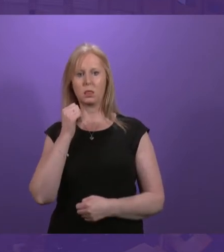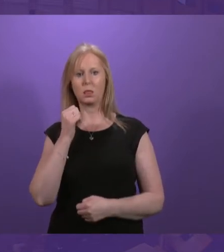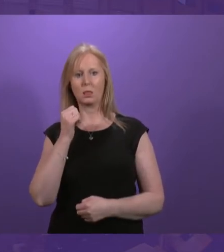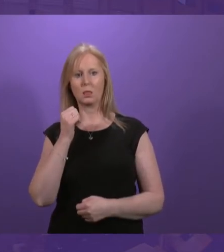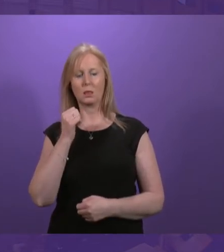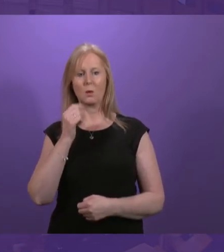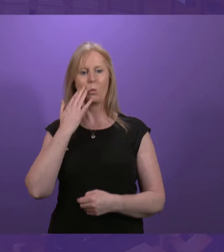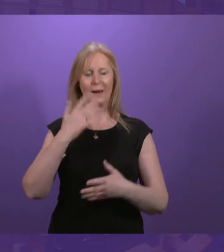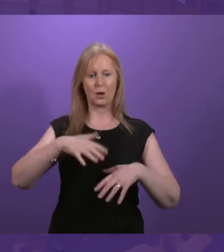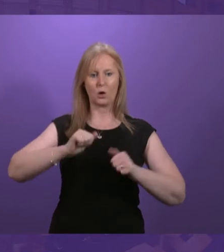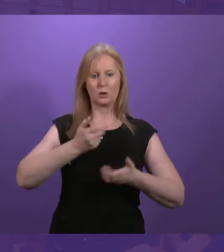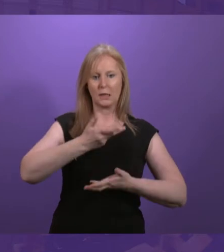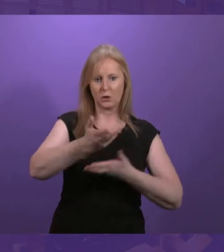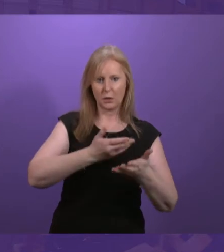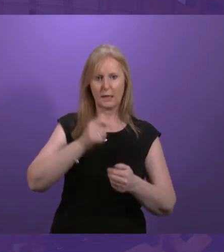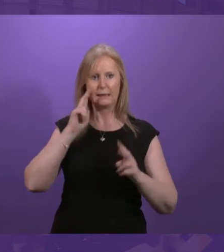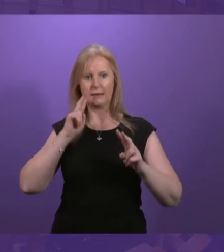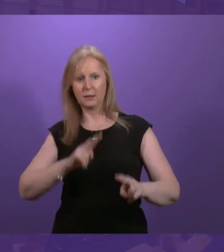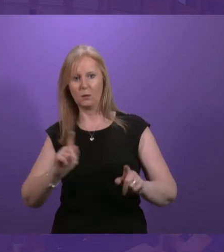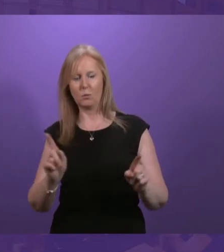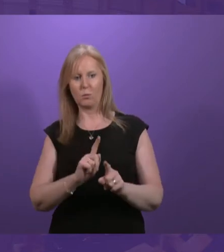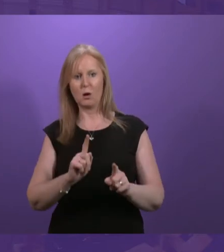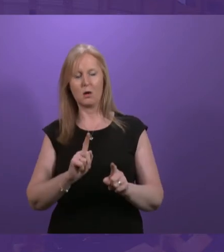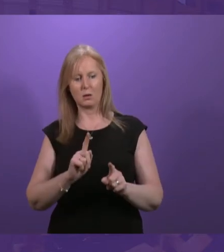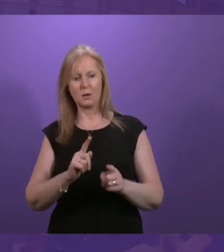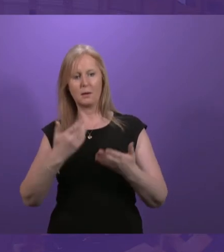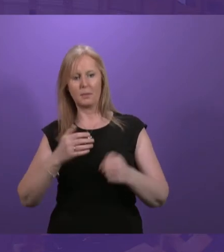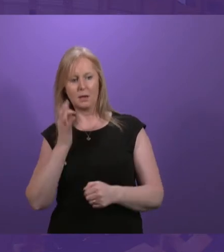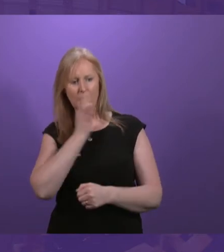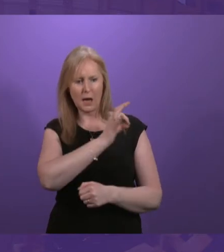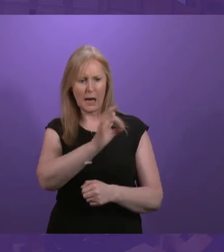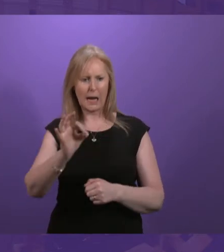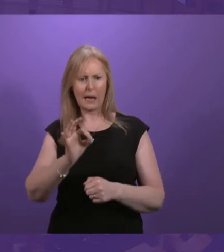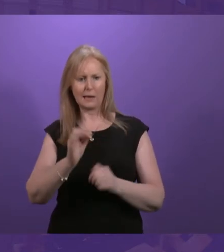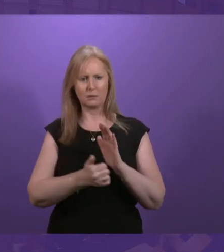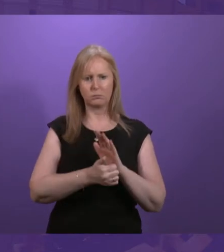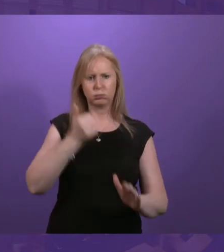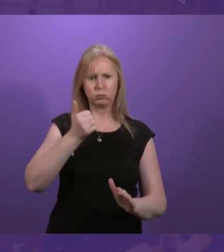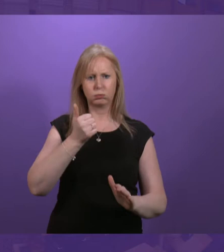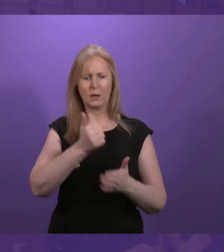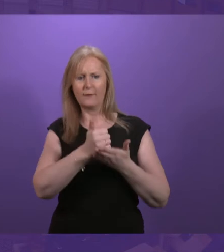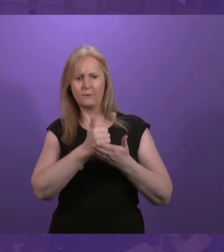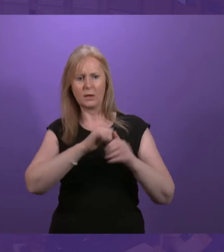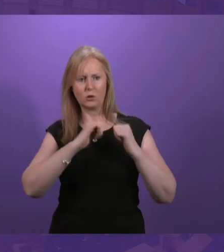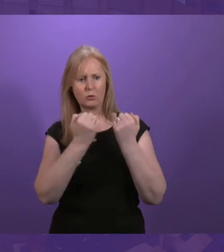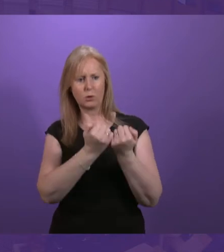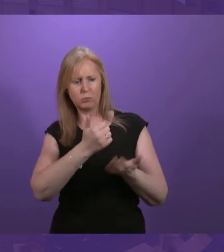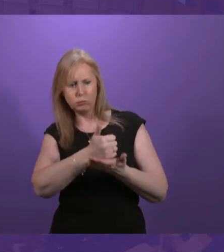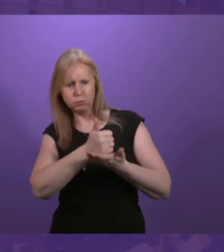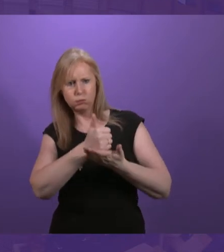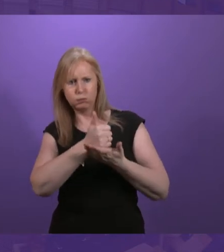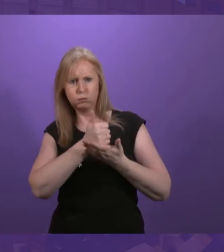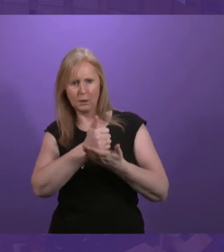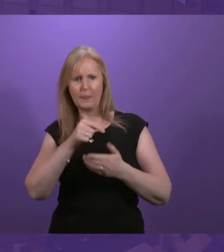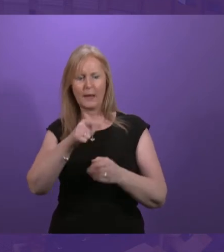Consultation is launched next week is that we have asked the Expert Advisory Group for a great deal of advice on this particular